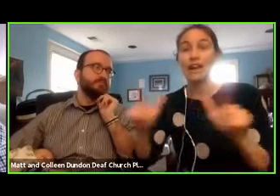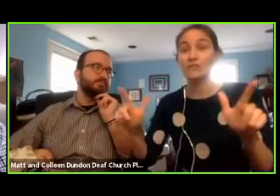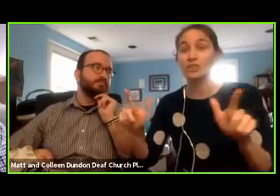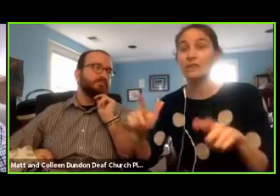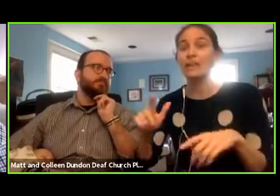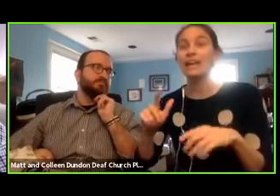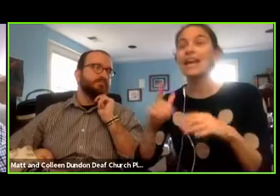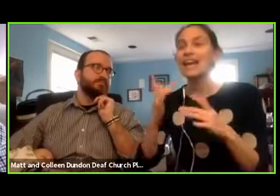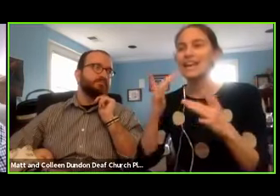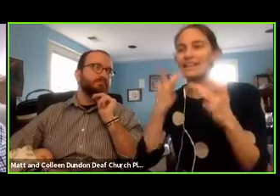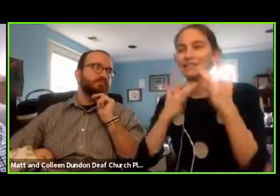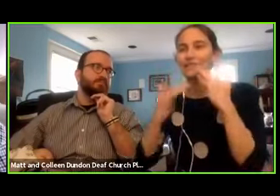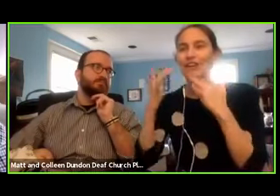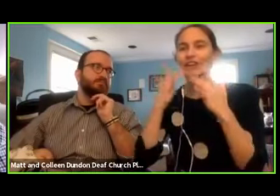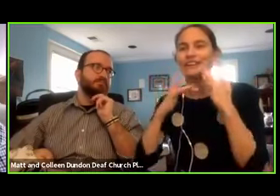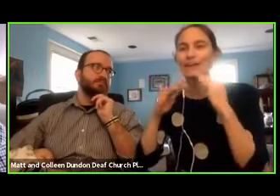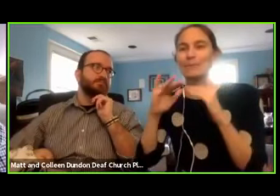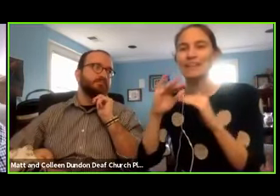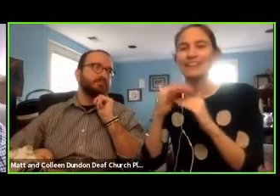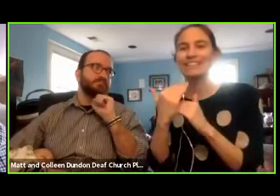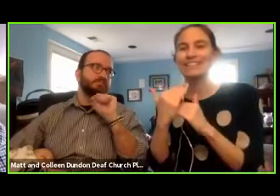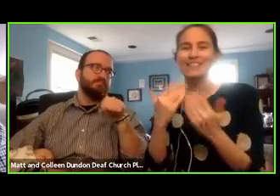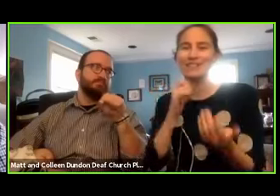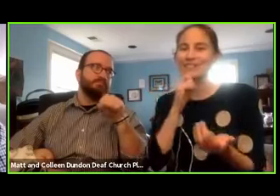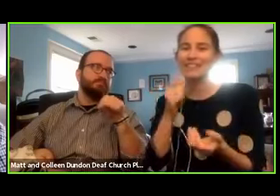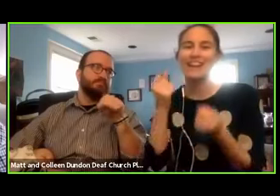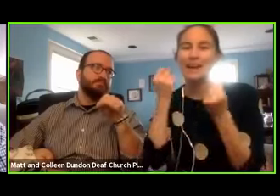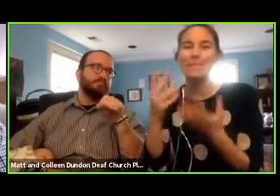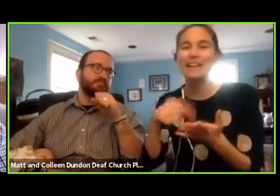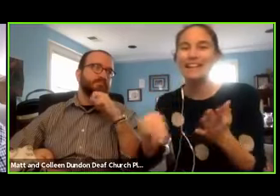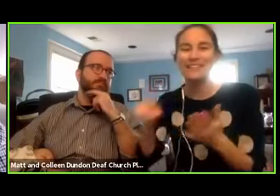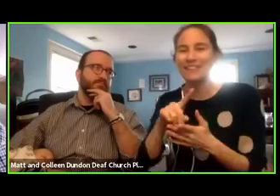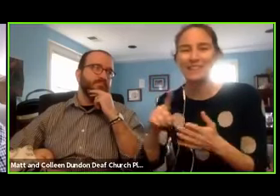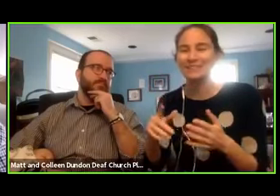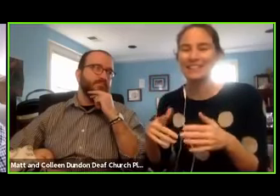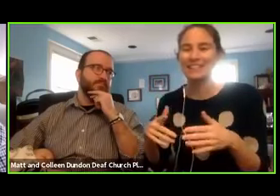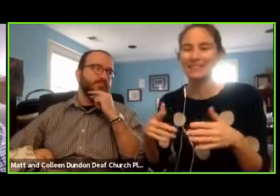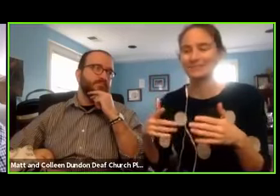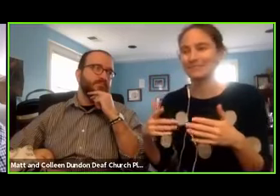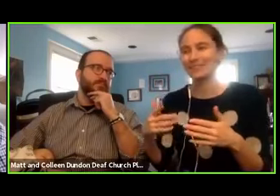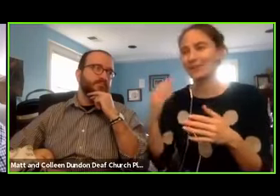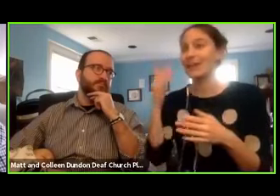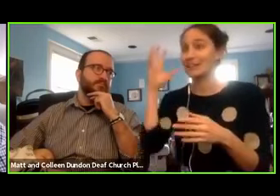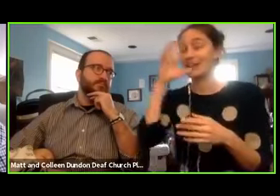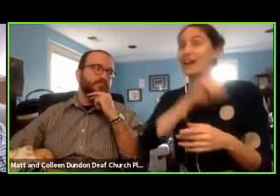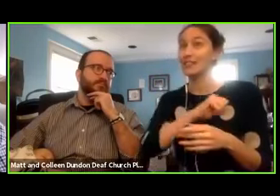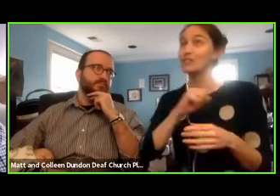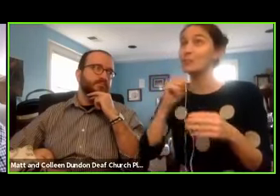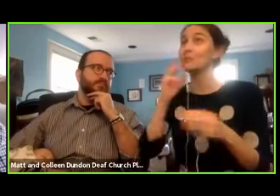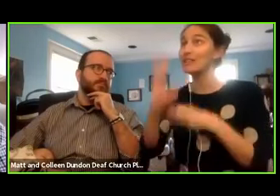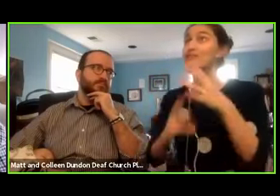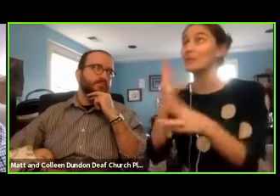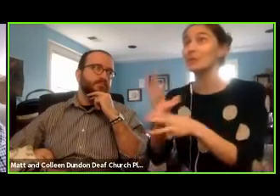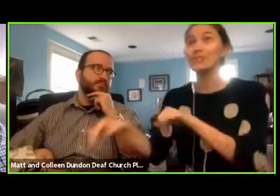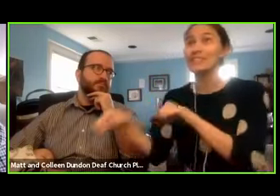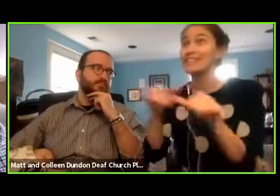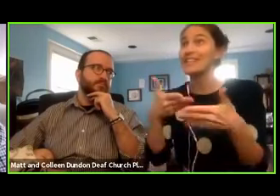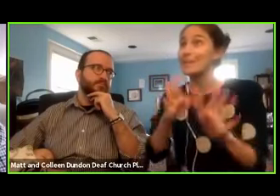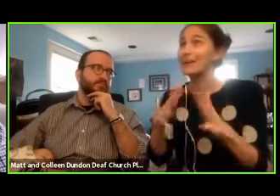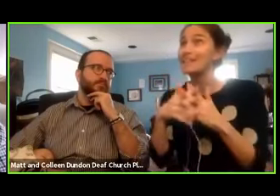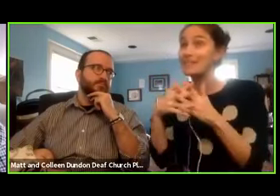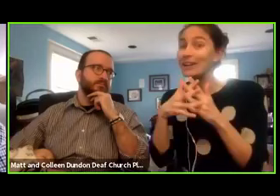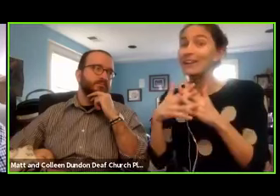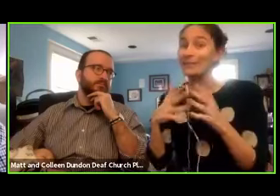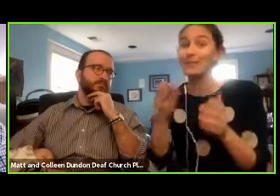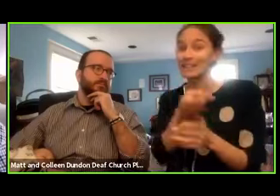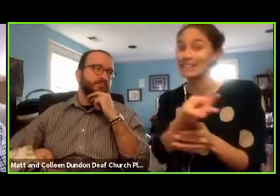that are live streaming is very limited because there's not that many of them. Um, you know, um, and I, I assume the rest of the world is the